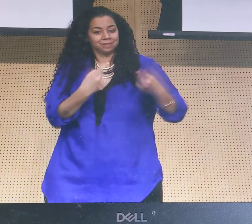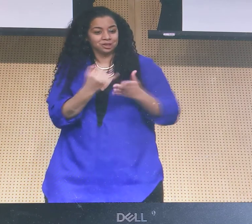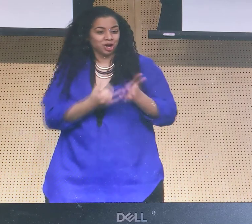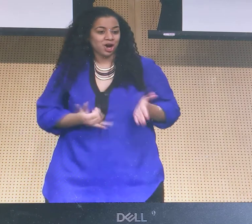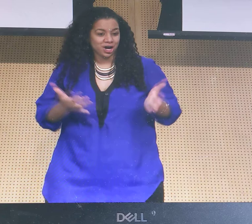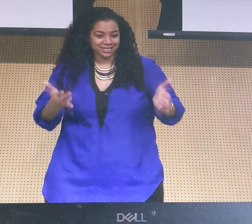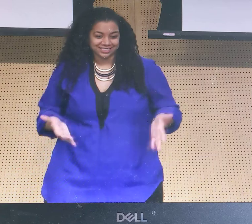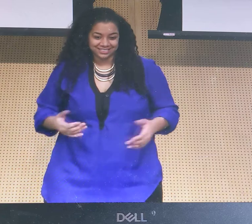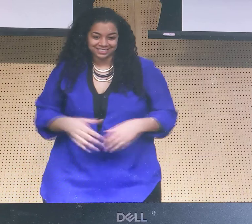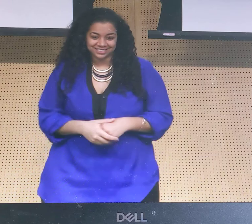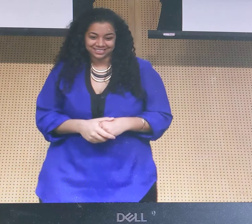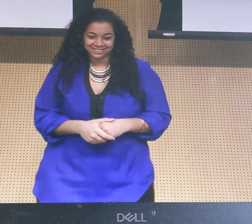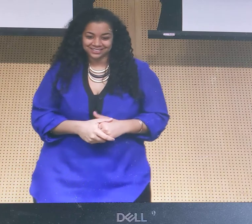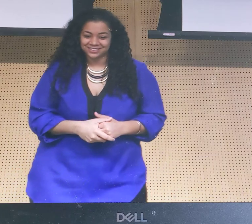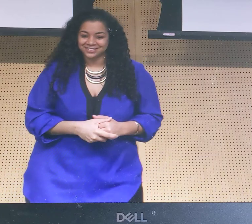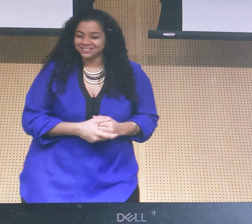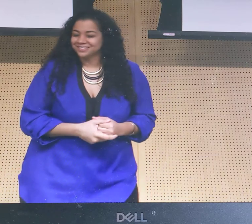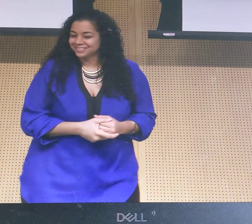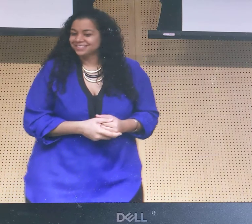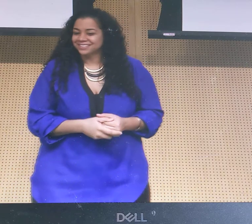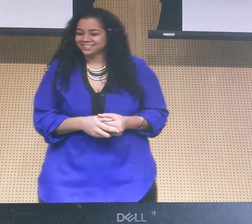artwork. Turns out, I would later become an artist.